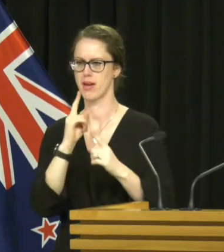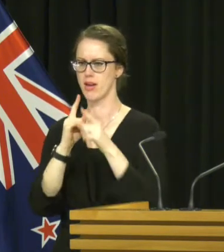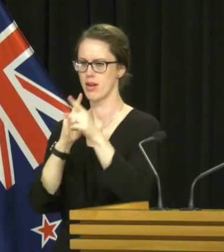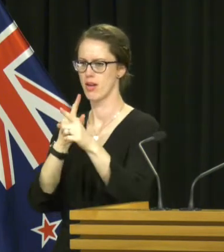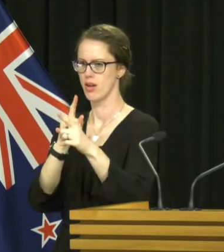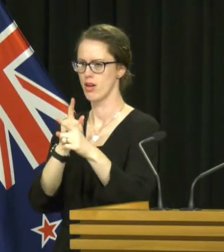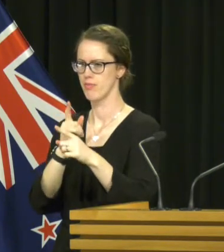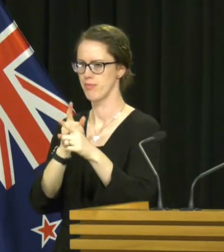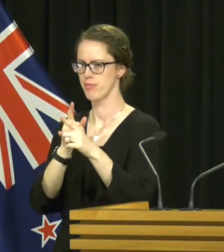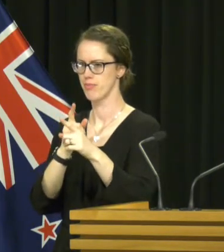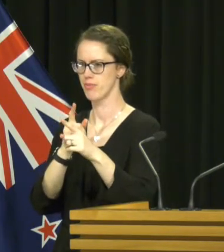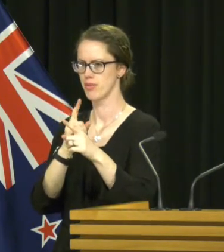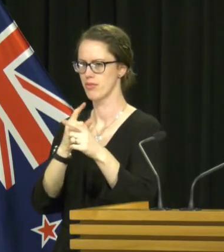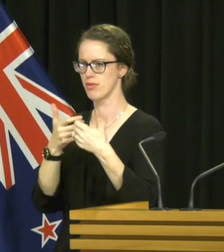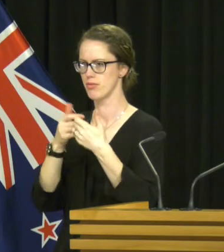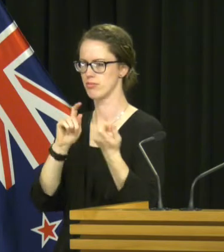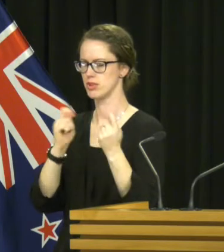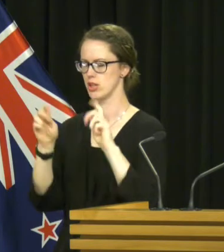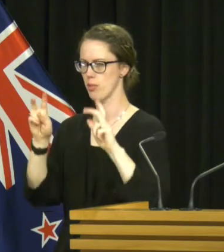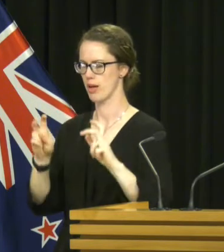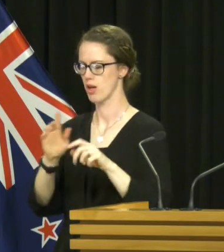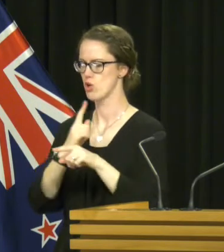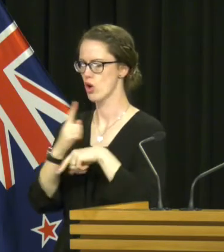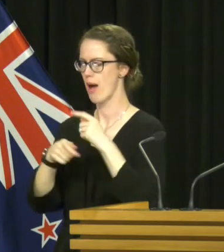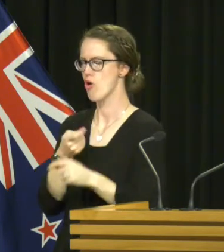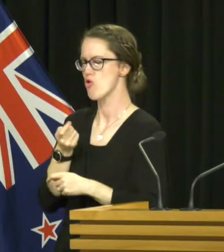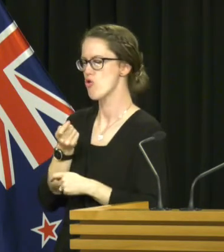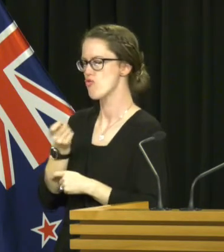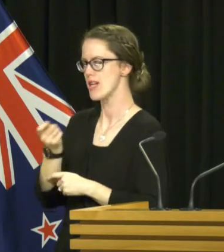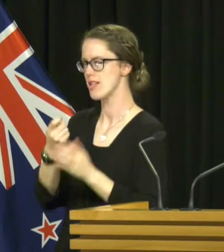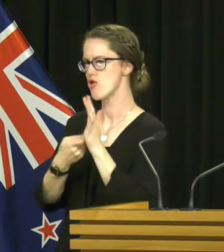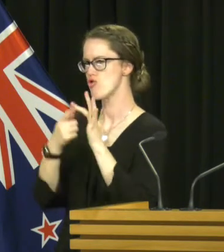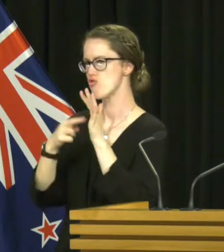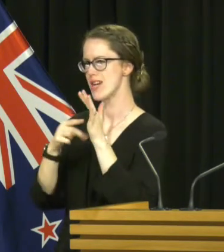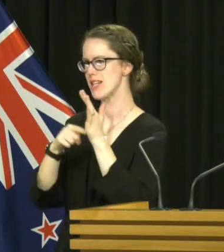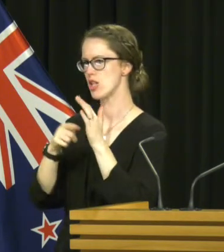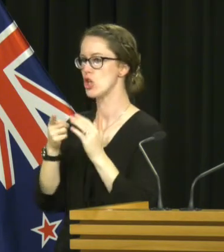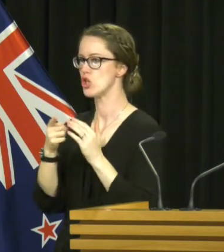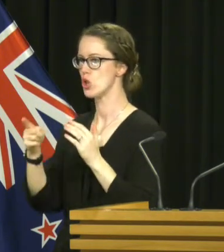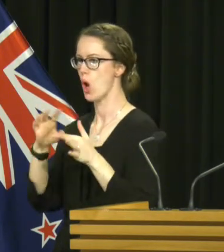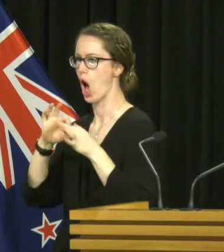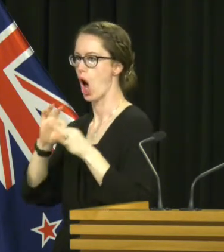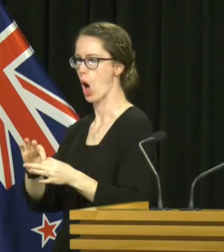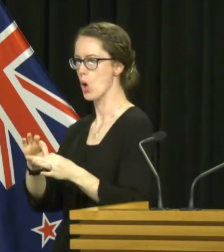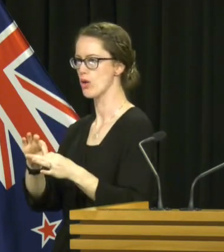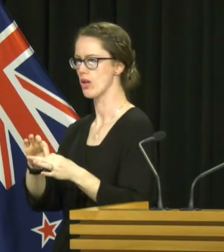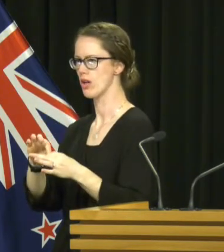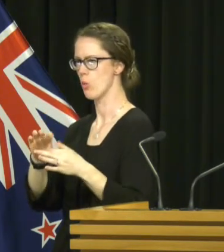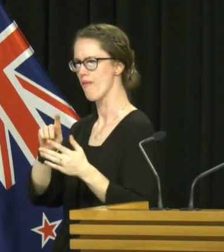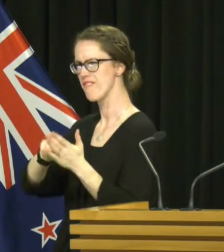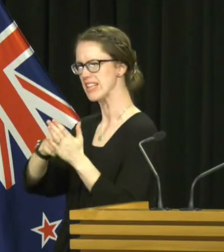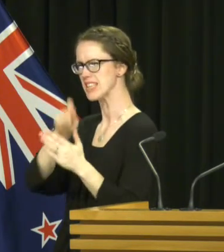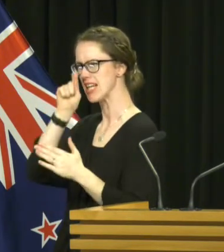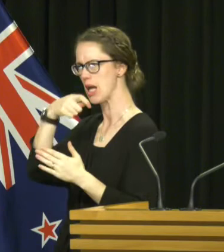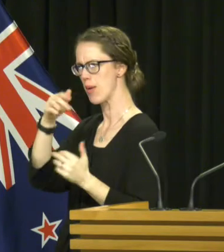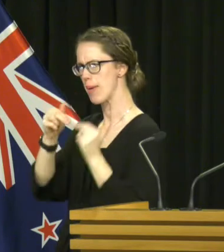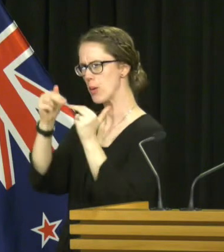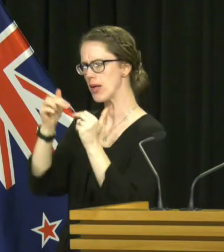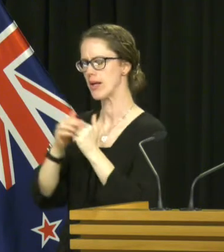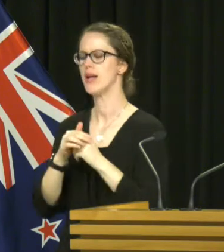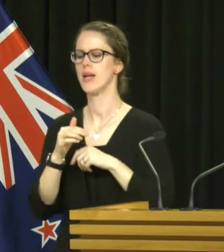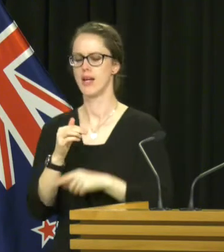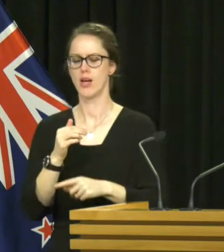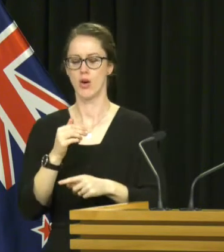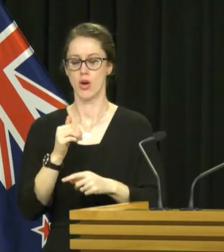the events I was seeing fix Kiwibunds. You will have heard that I've just mentioned that we'll be making announcements around the